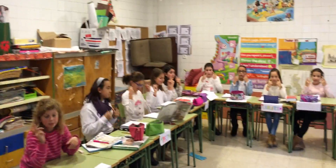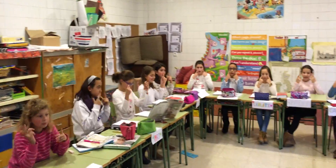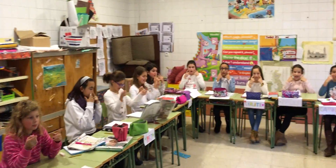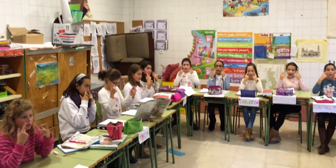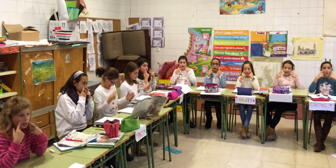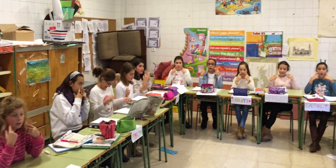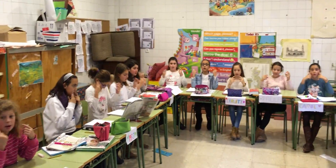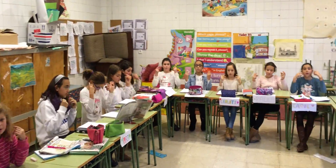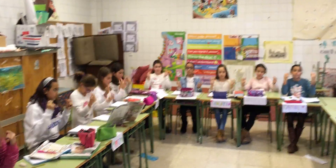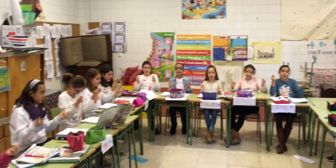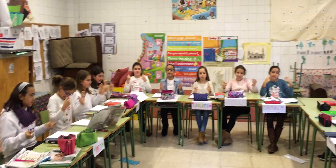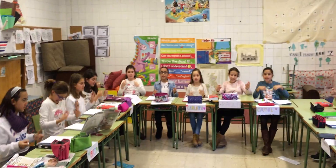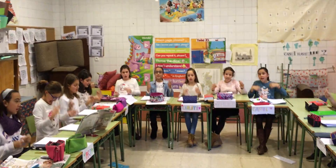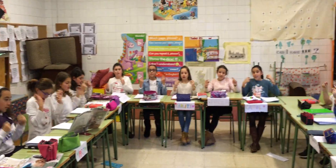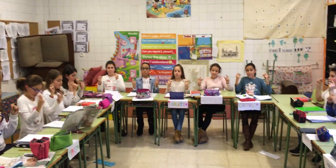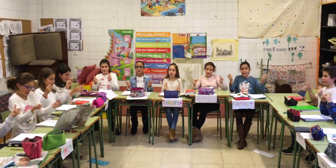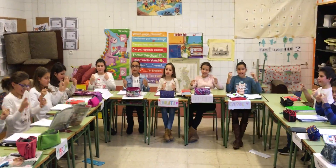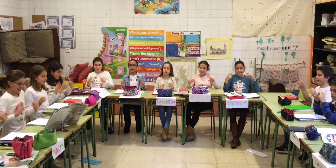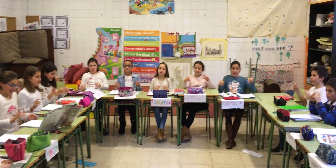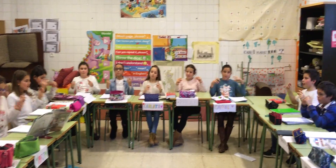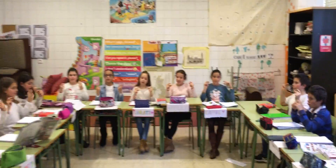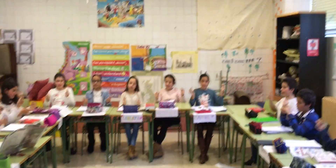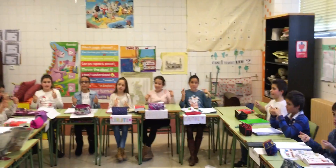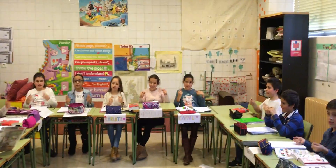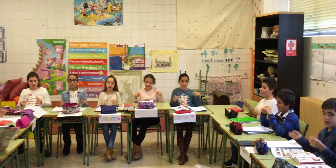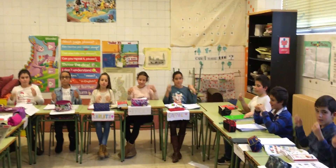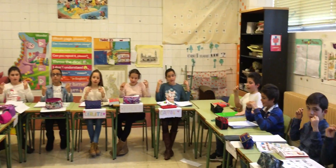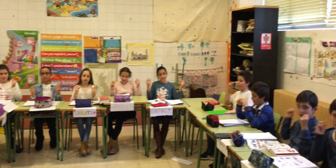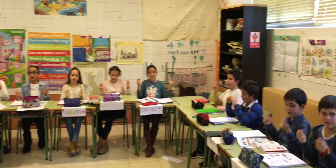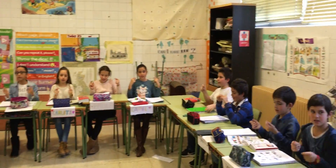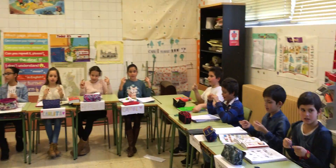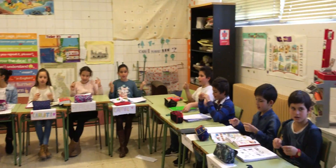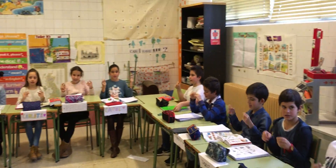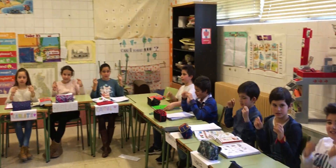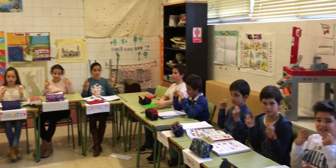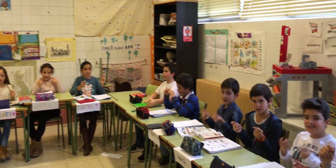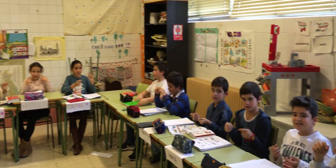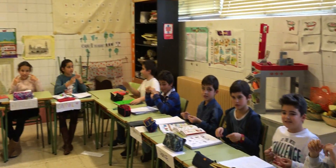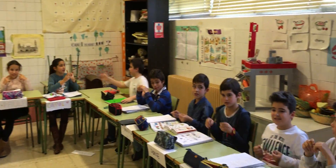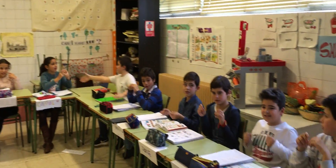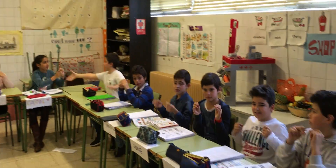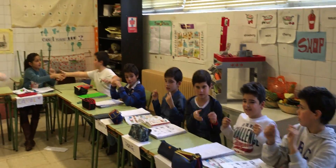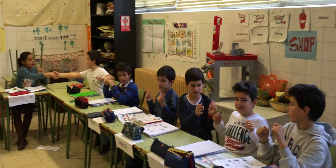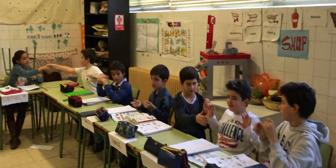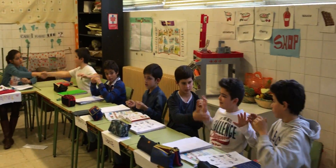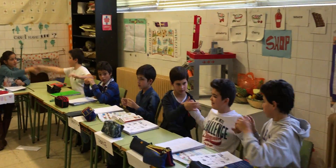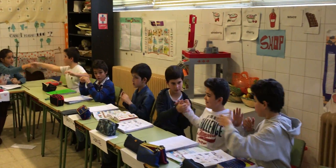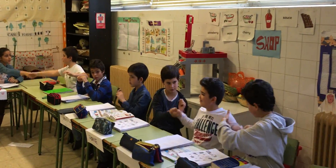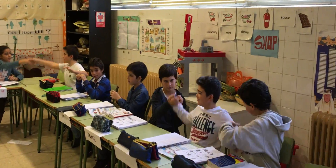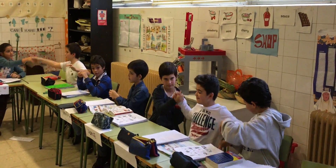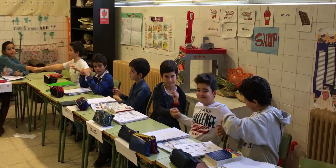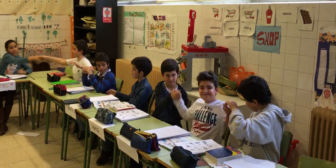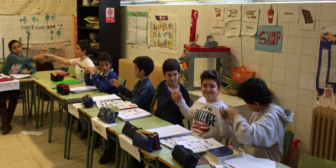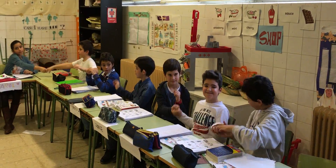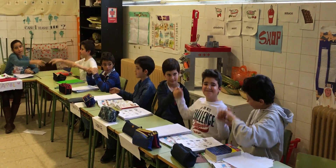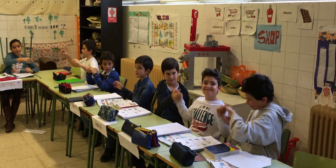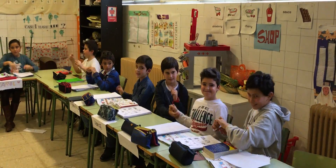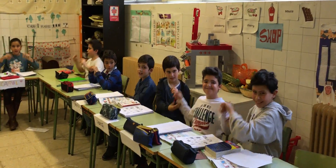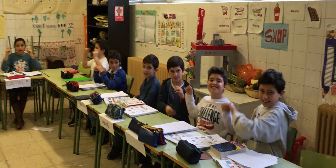I got a kiss, kiss, kiss in my fingers, I'm gonna shake hands with you. I got